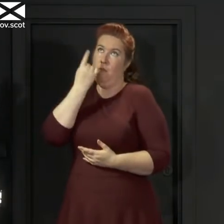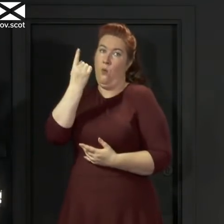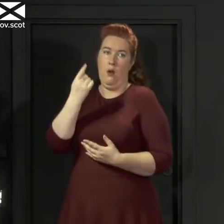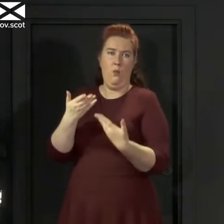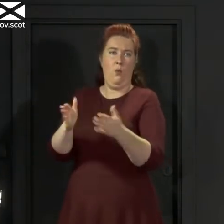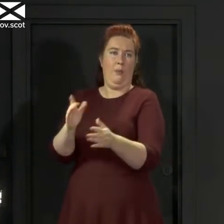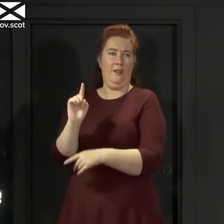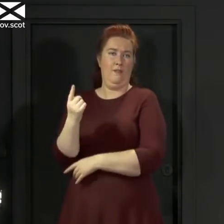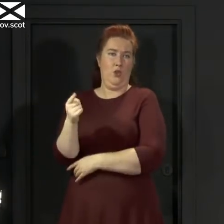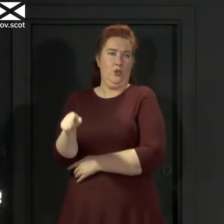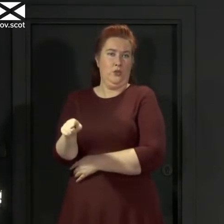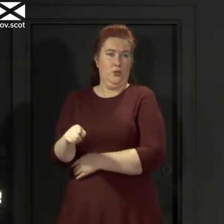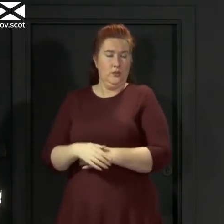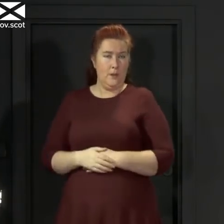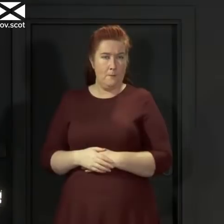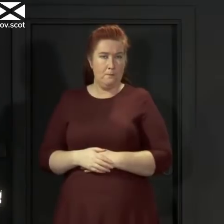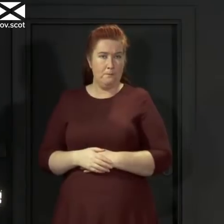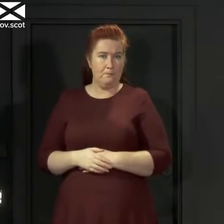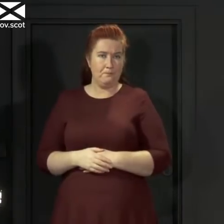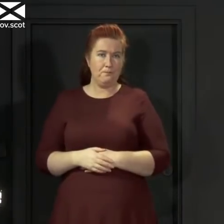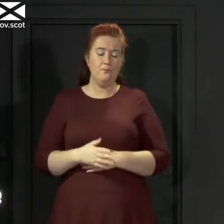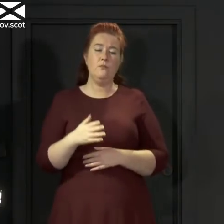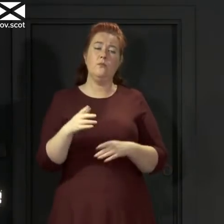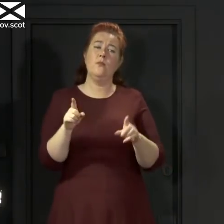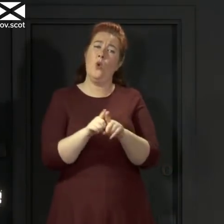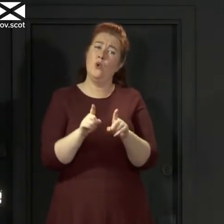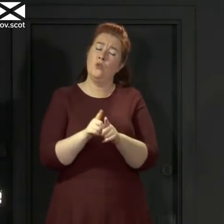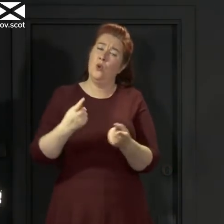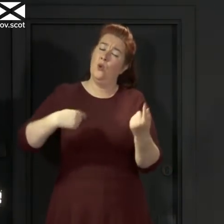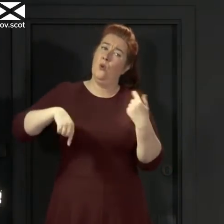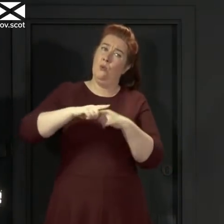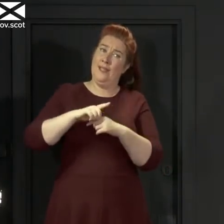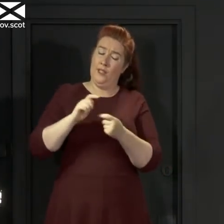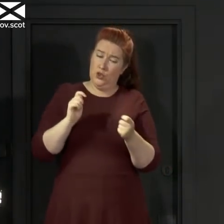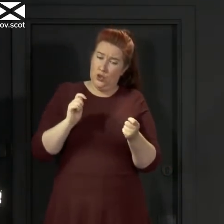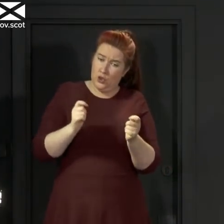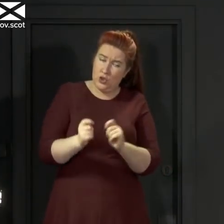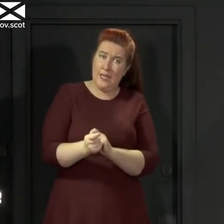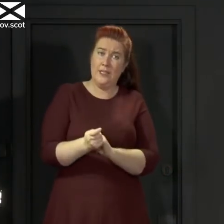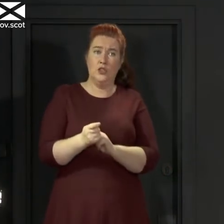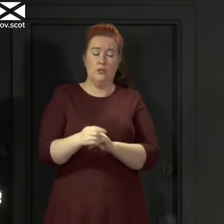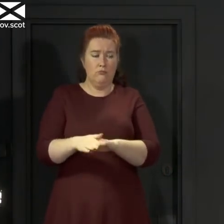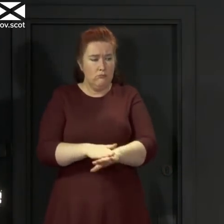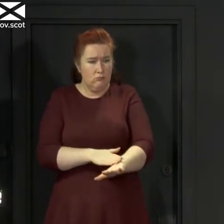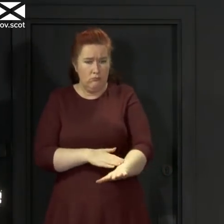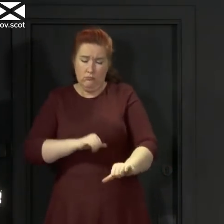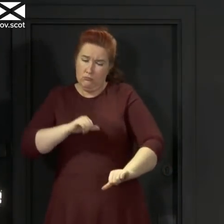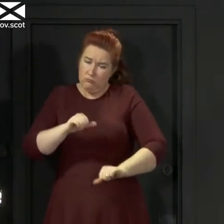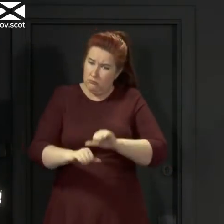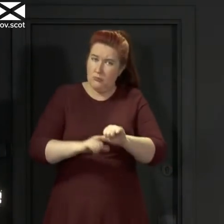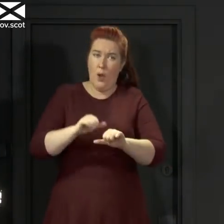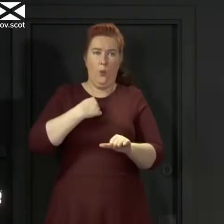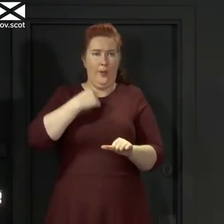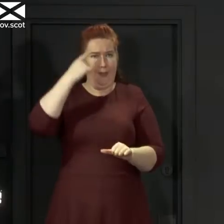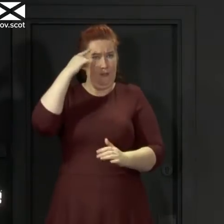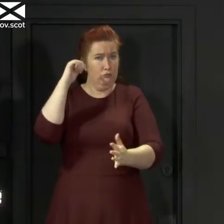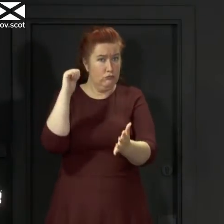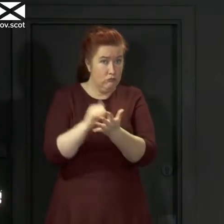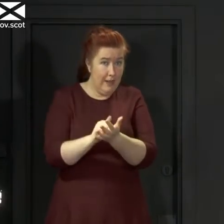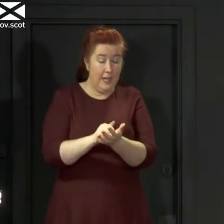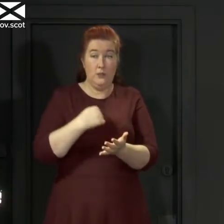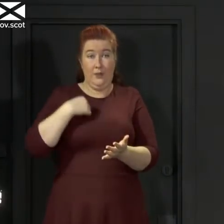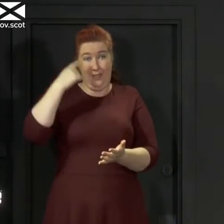I also want to underline that we are making changes at a pace and at a level that we think is right and safe for our current